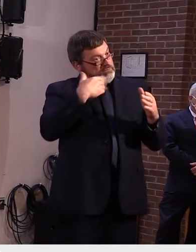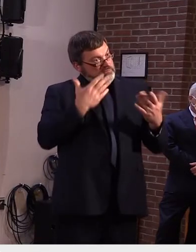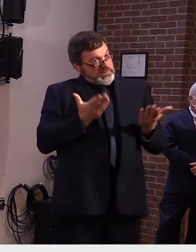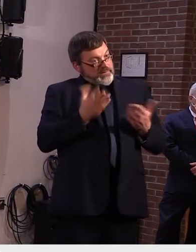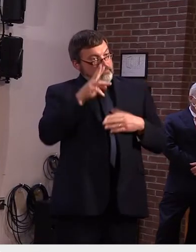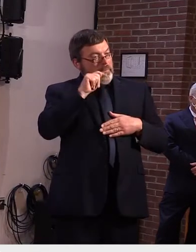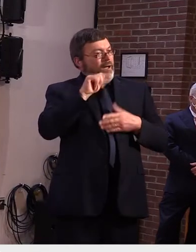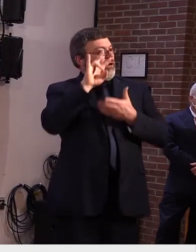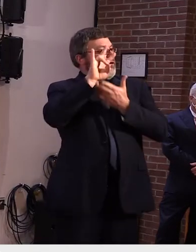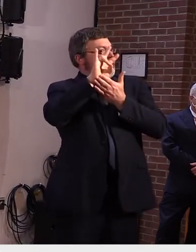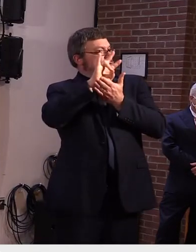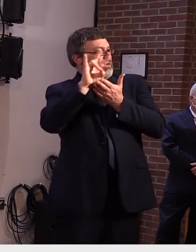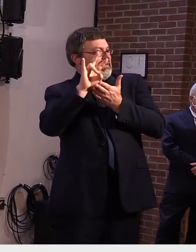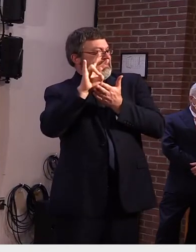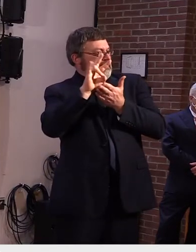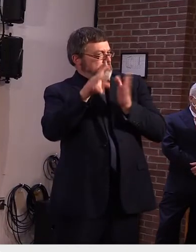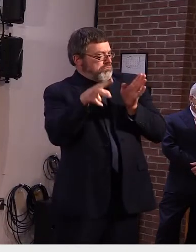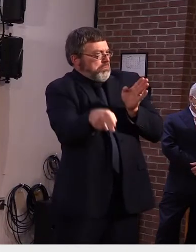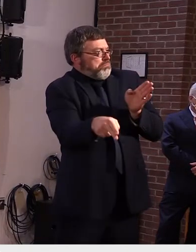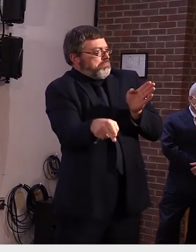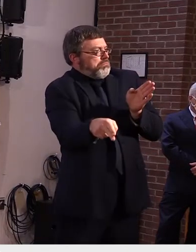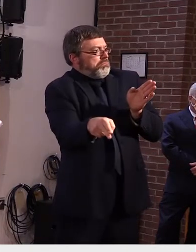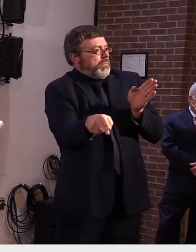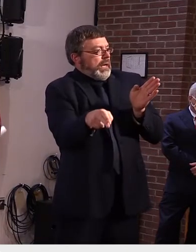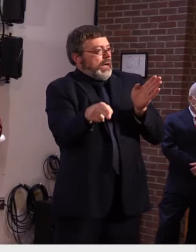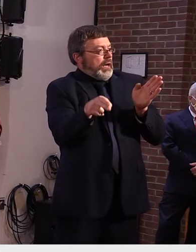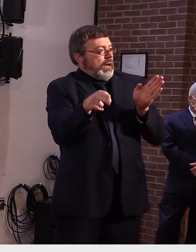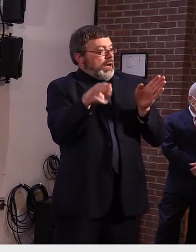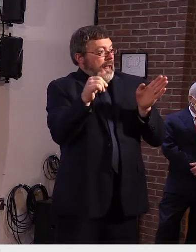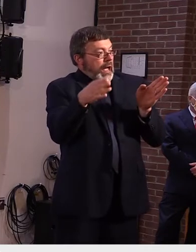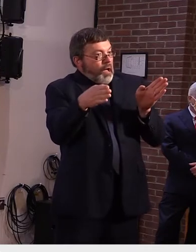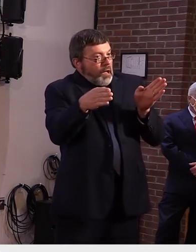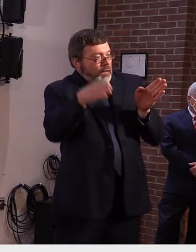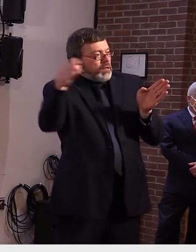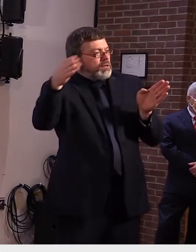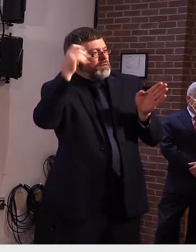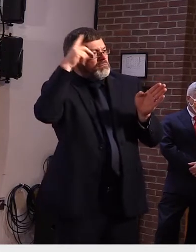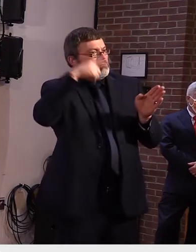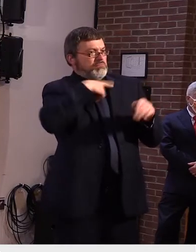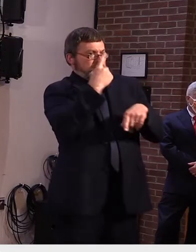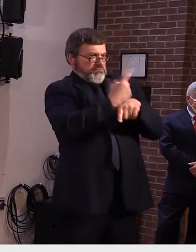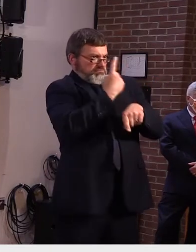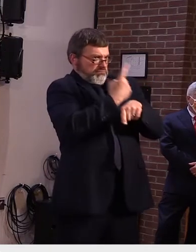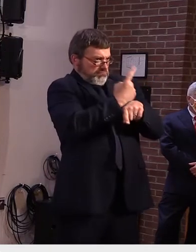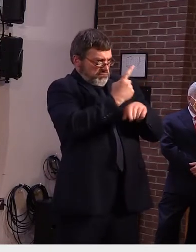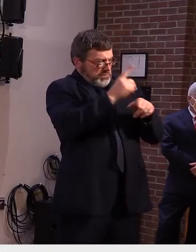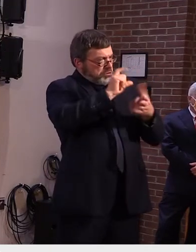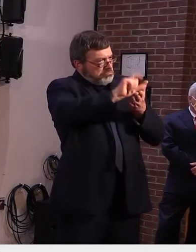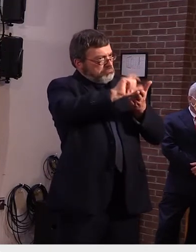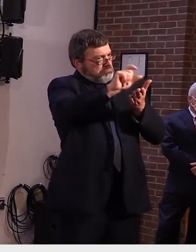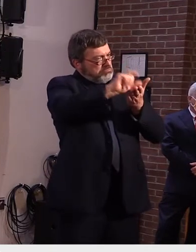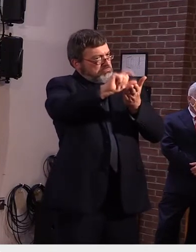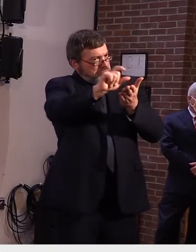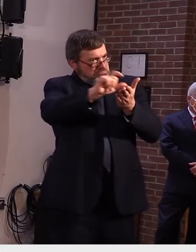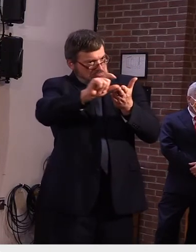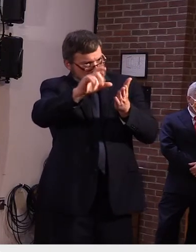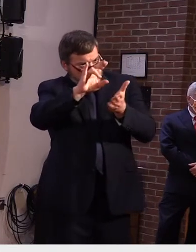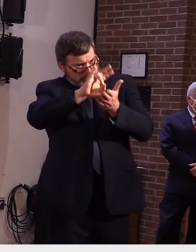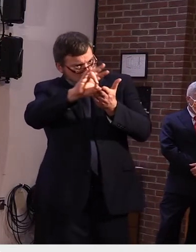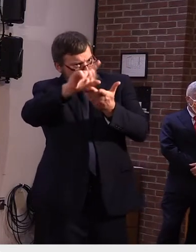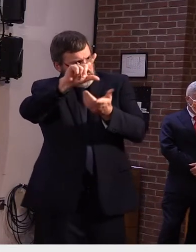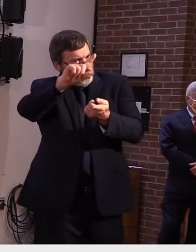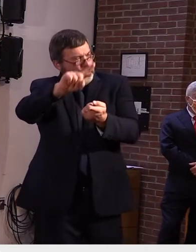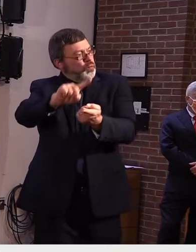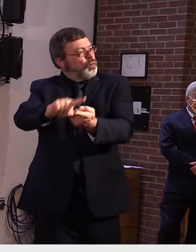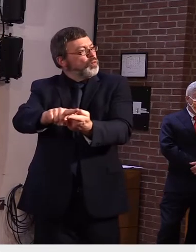the regular extended benefits program that will reduce uh the benefit period by another 13 weeks so we have not